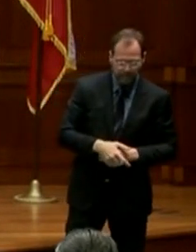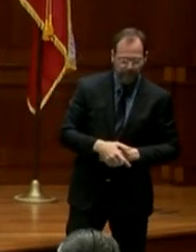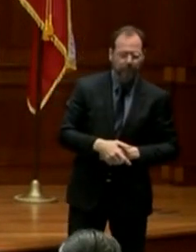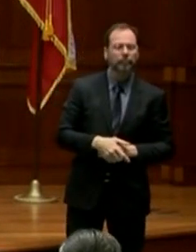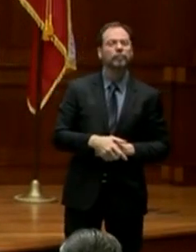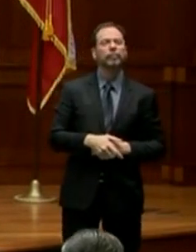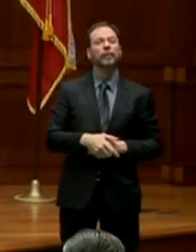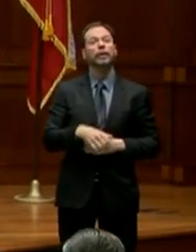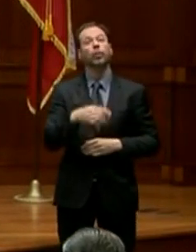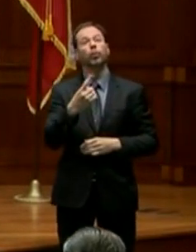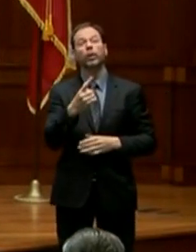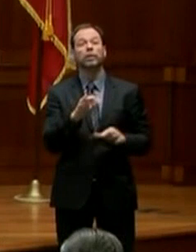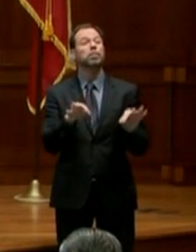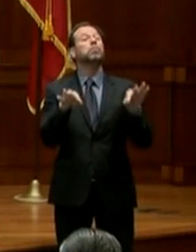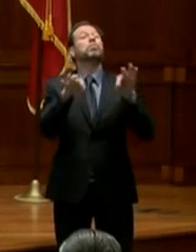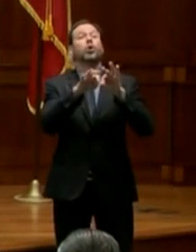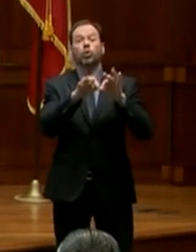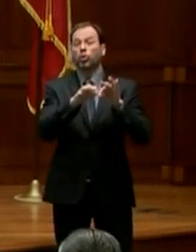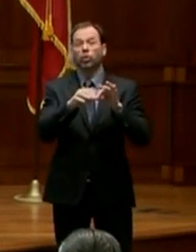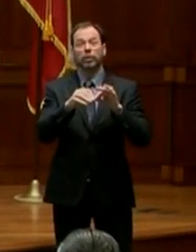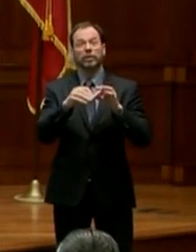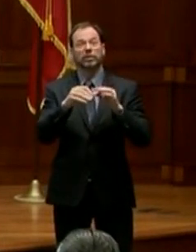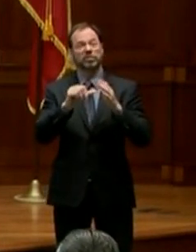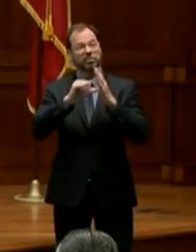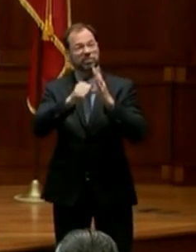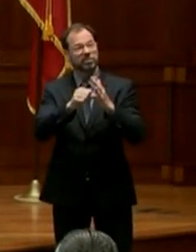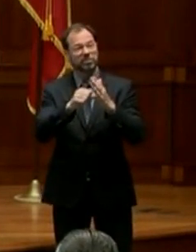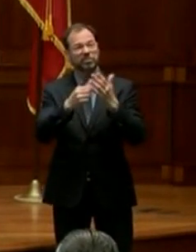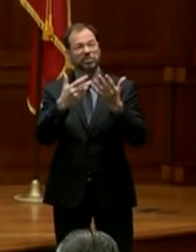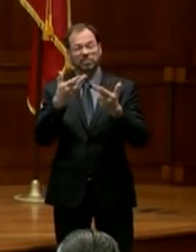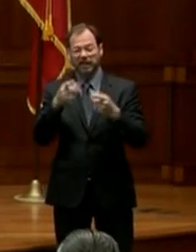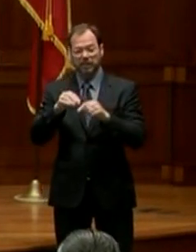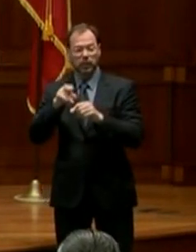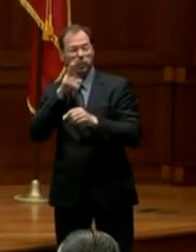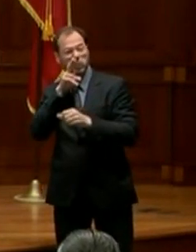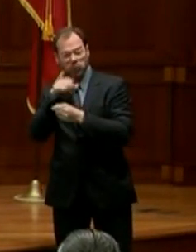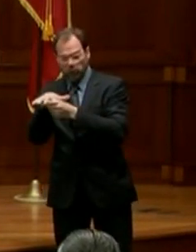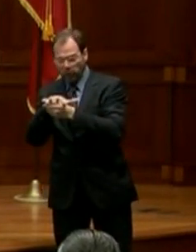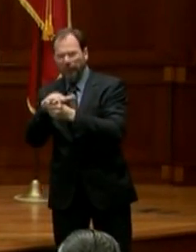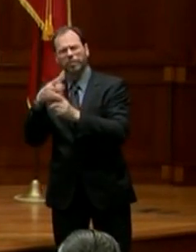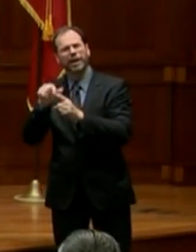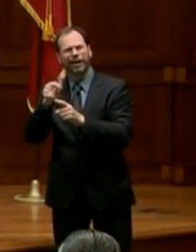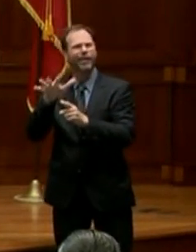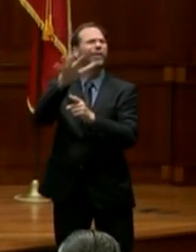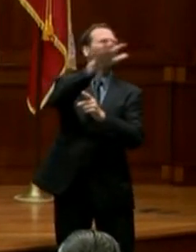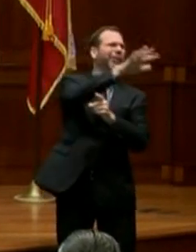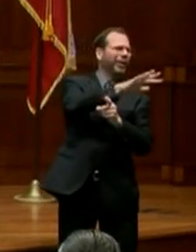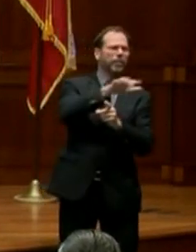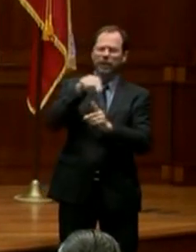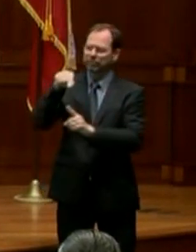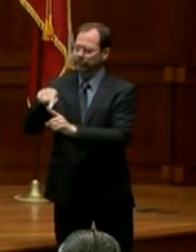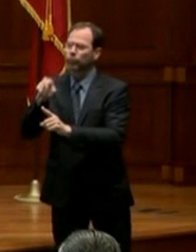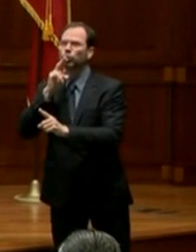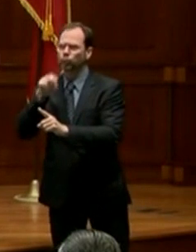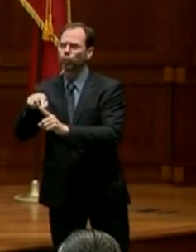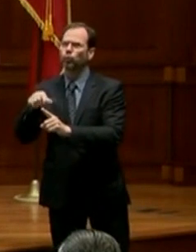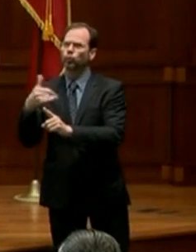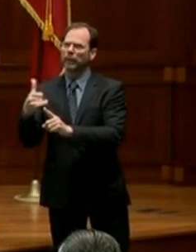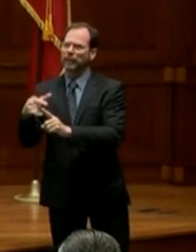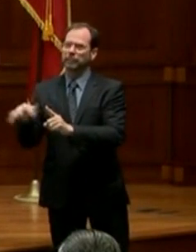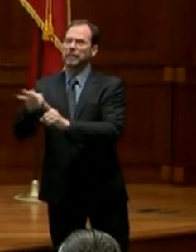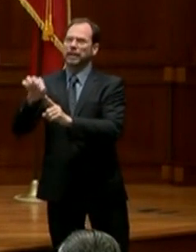need to emphasize with regard to what's going on in Harris County as well as elsewhere, but particularly in Harris County at this time,